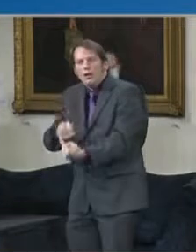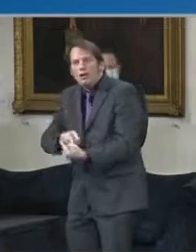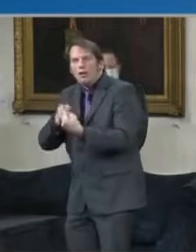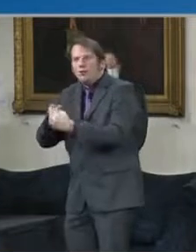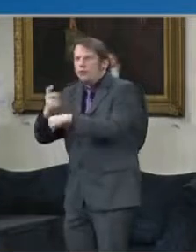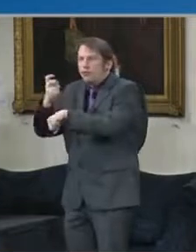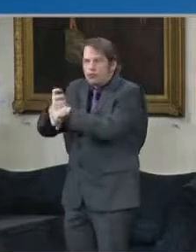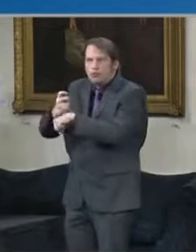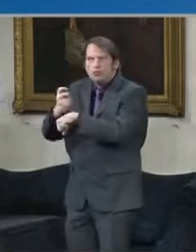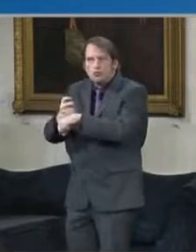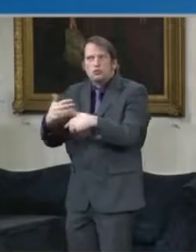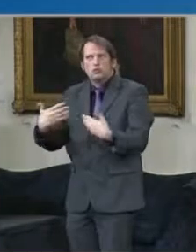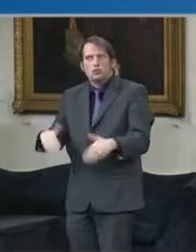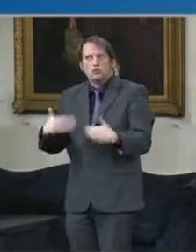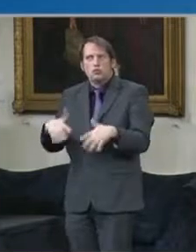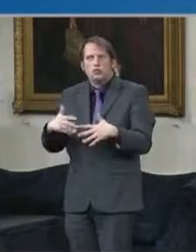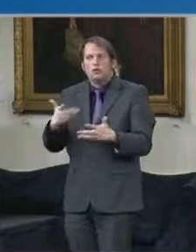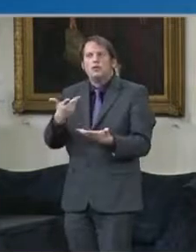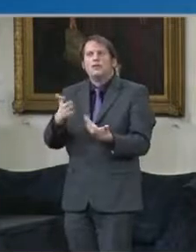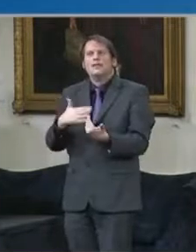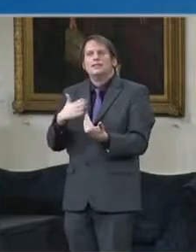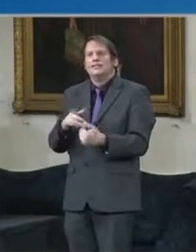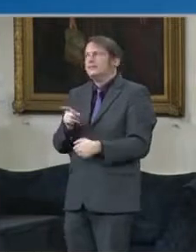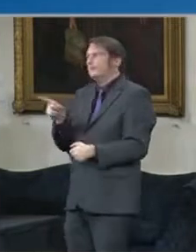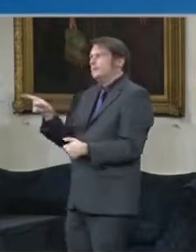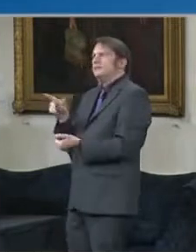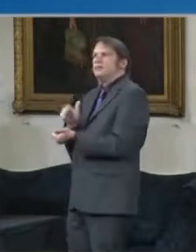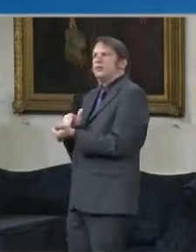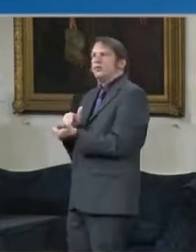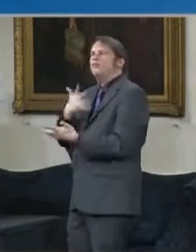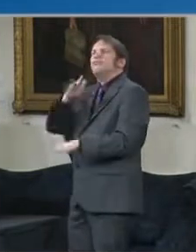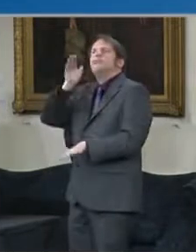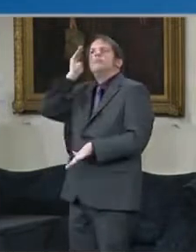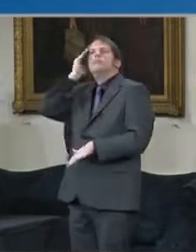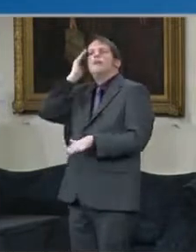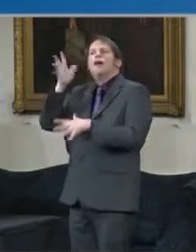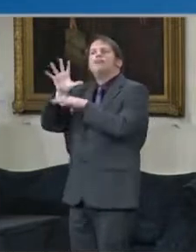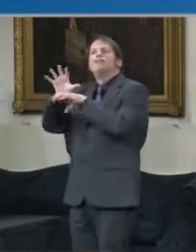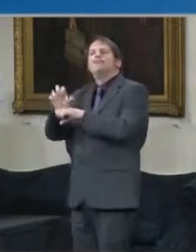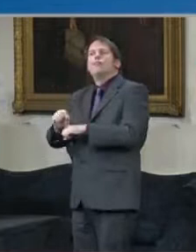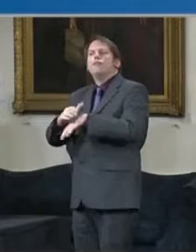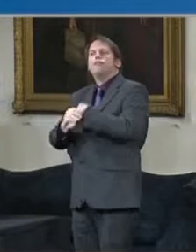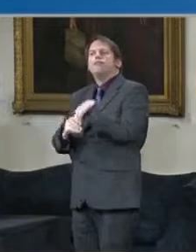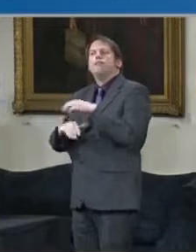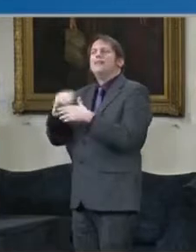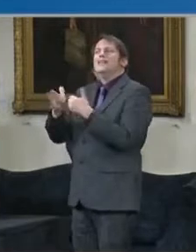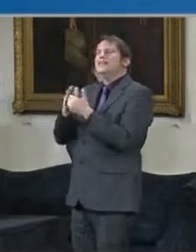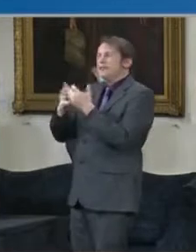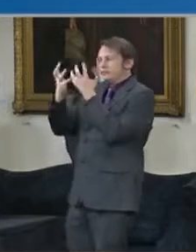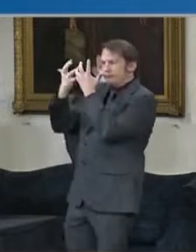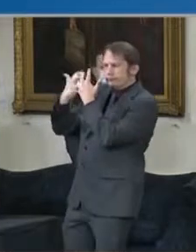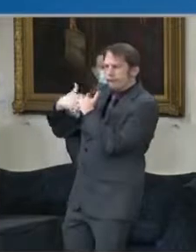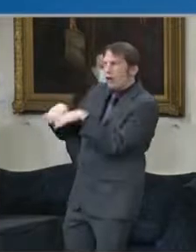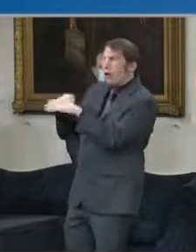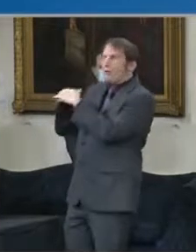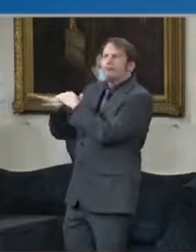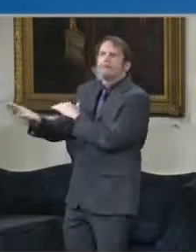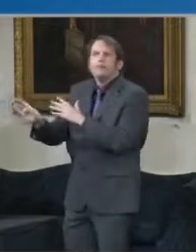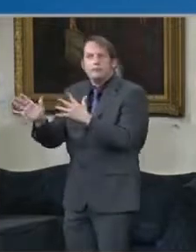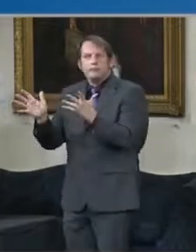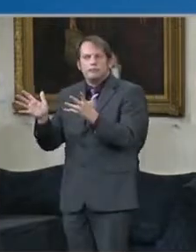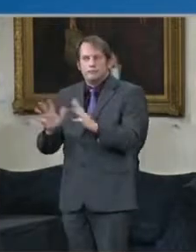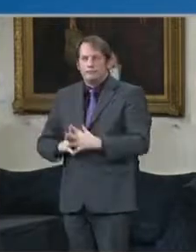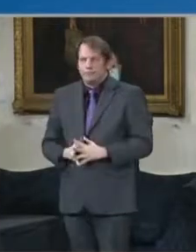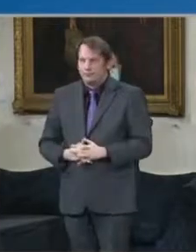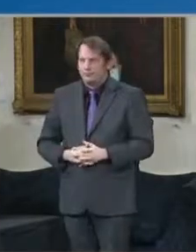is familiar with going. This will minimize and mitigate barriers for travels for individuals. As we've